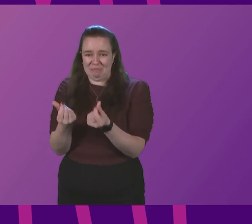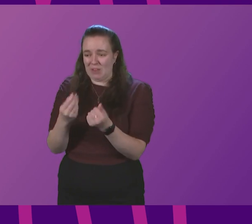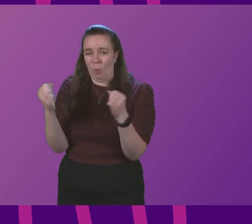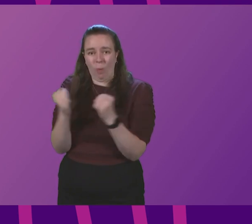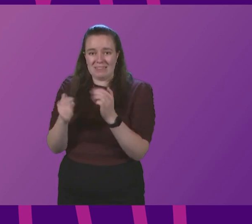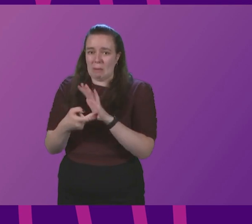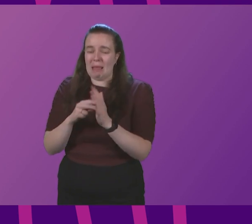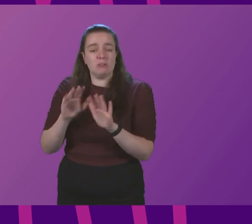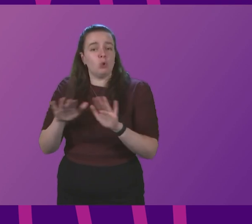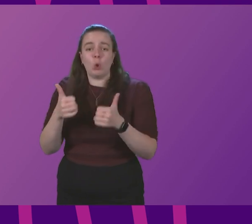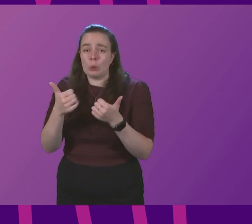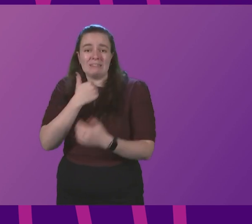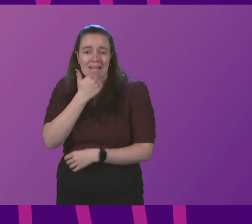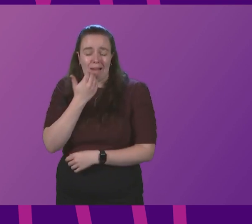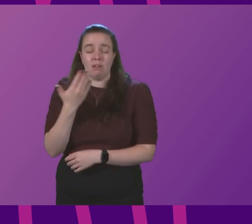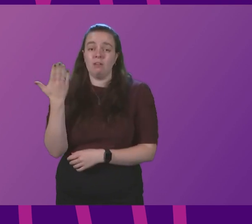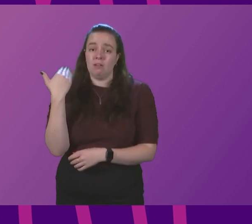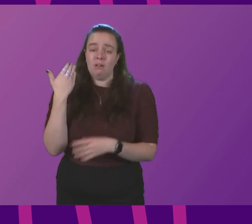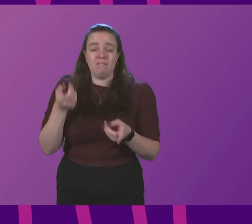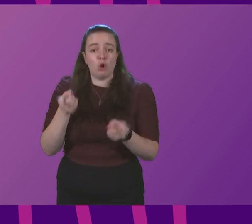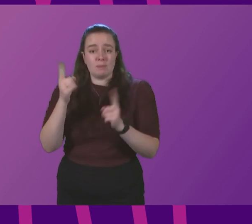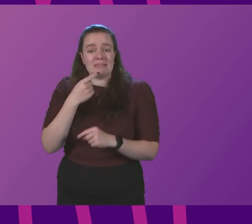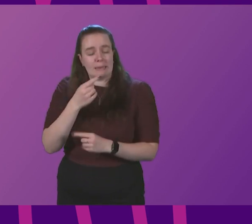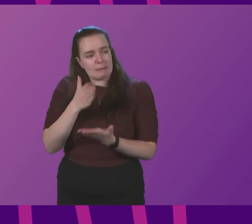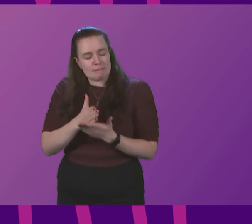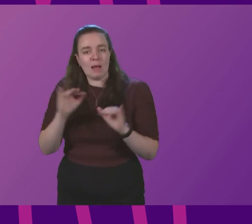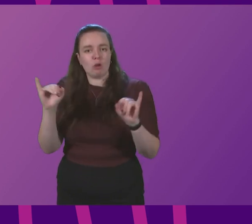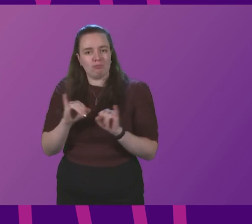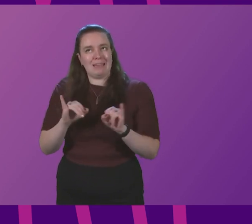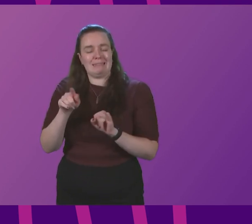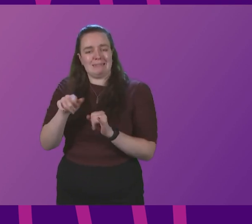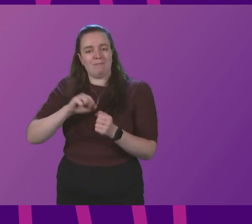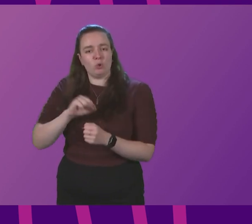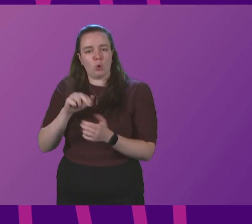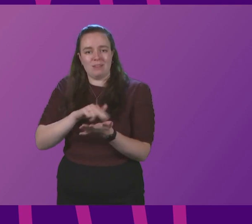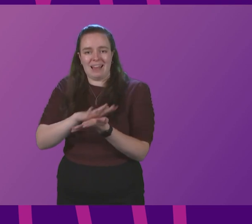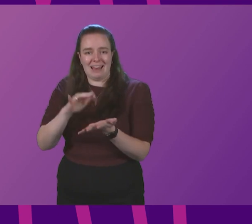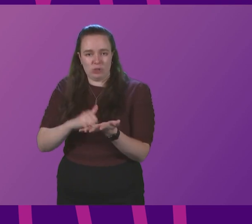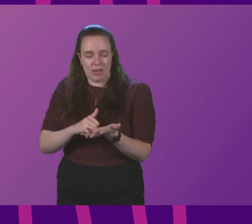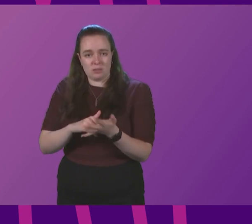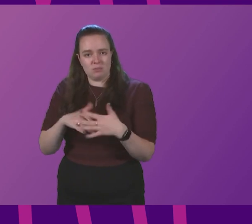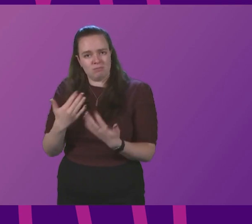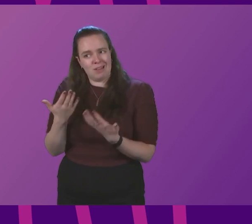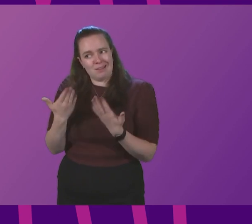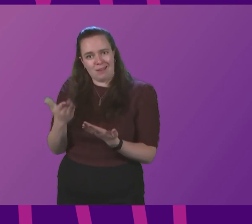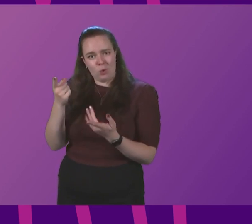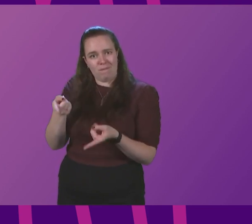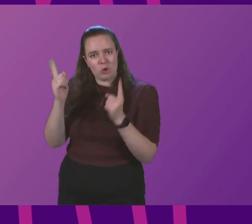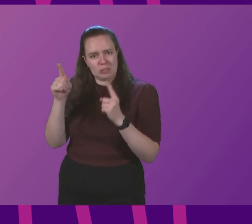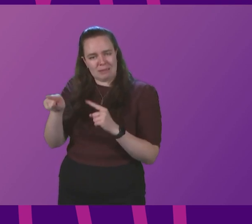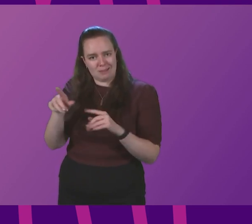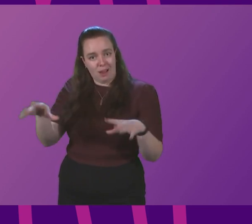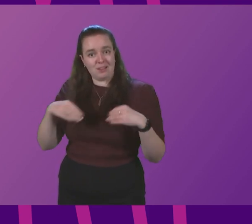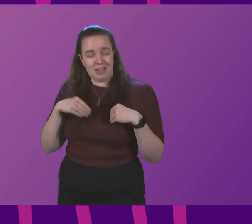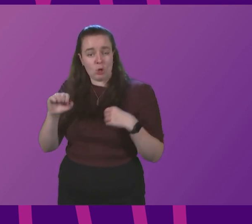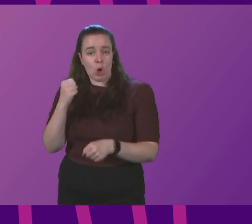The First Minister previously accepted there was a crisis in Scotland's NHS. So does she now accept that her